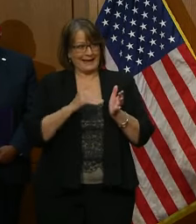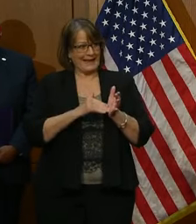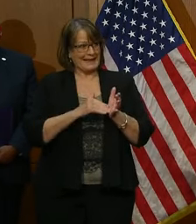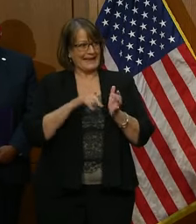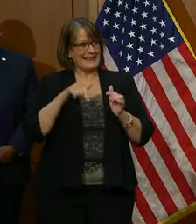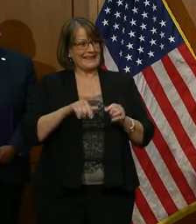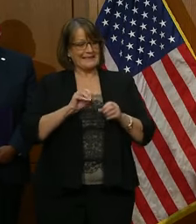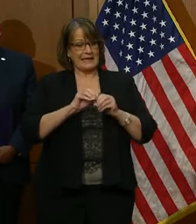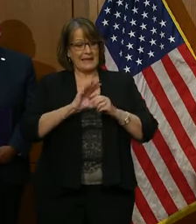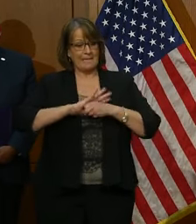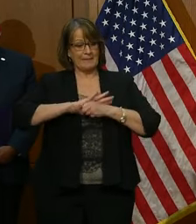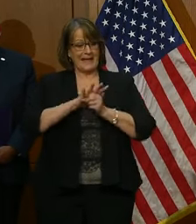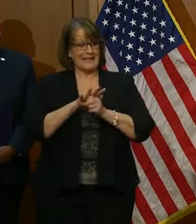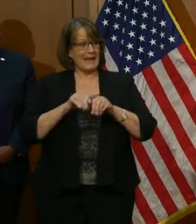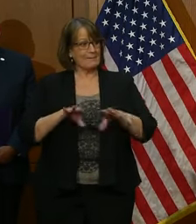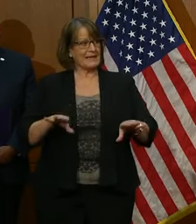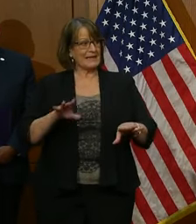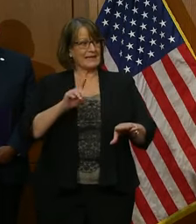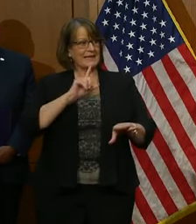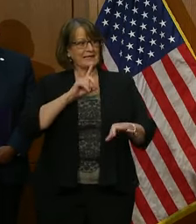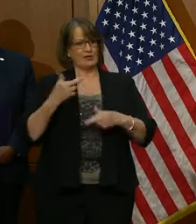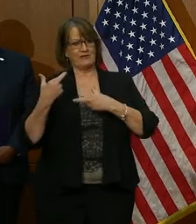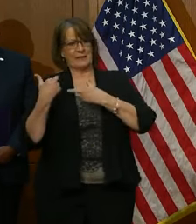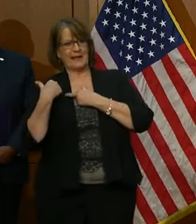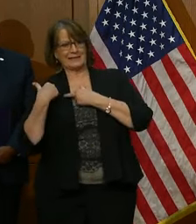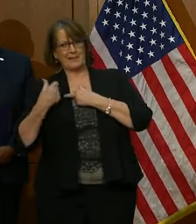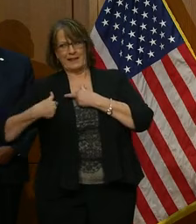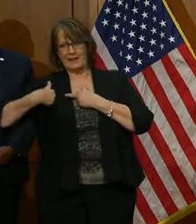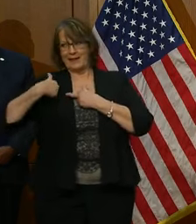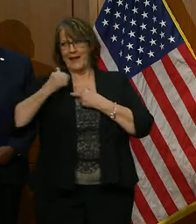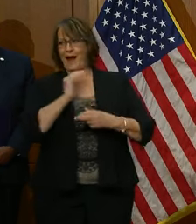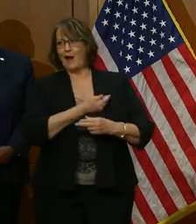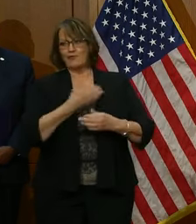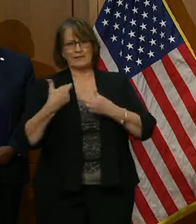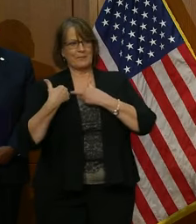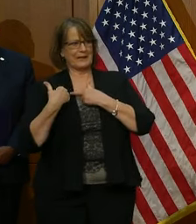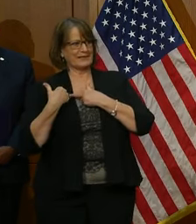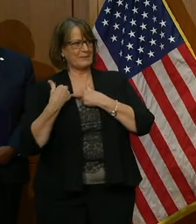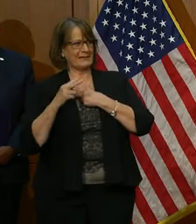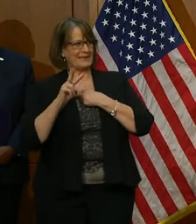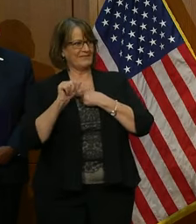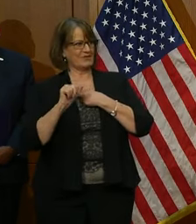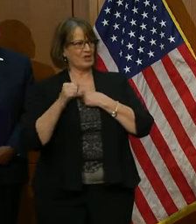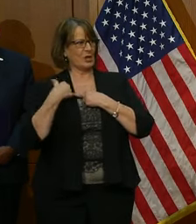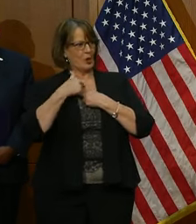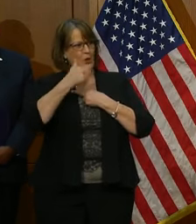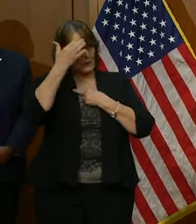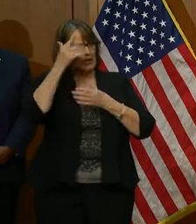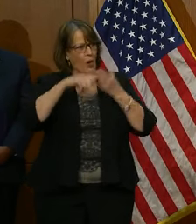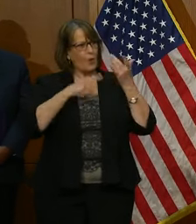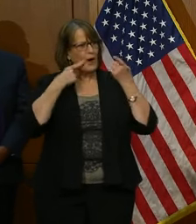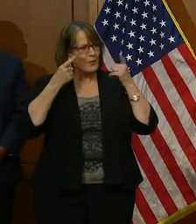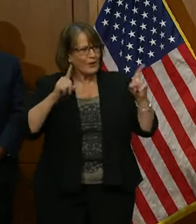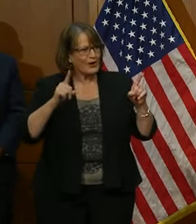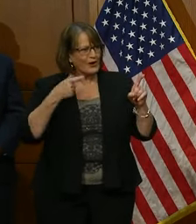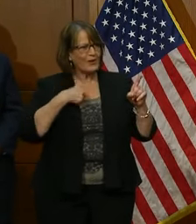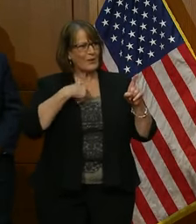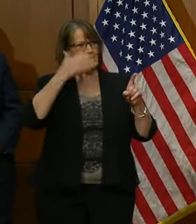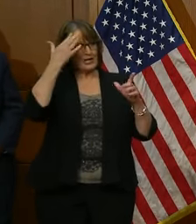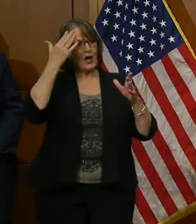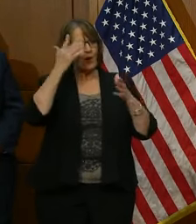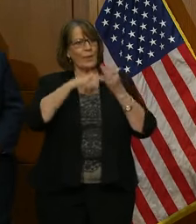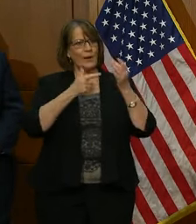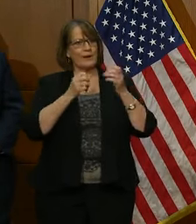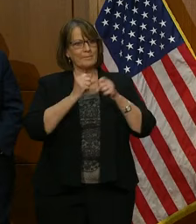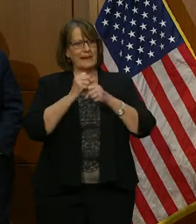pandemic is in the hands of Virginians. We know what works. We know what's driving the numbers. We know that when people gather,